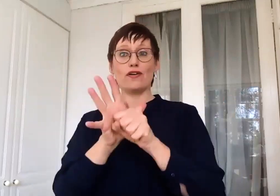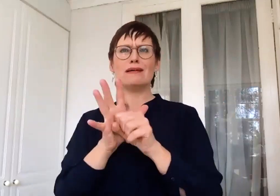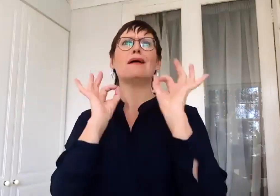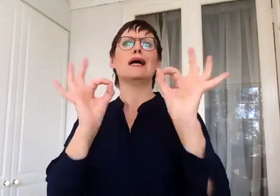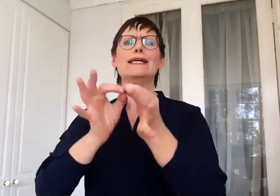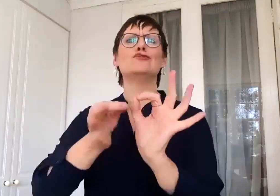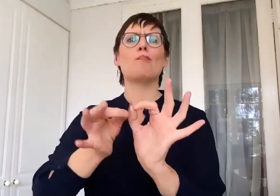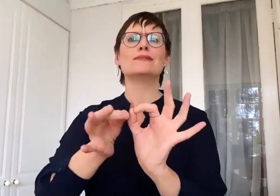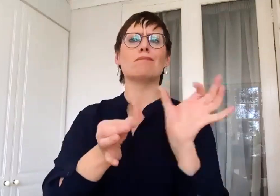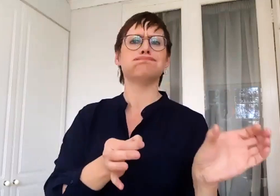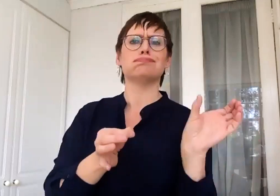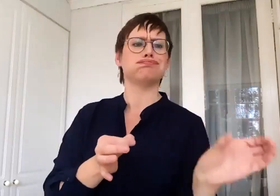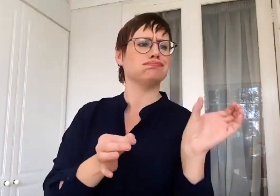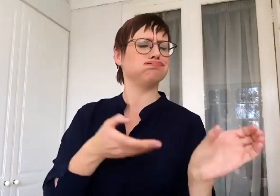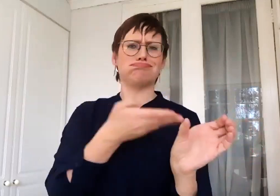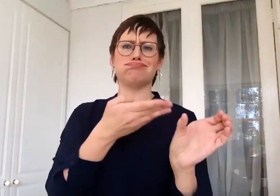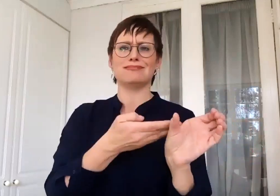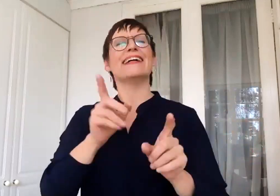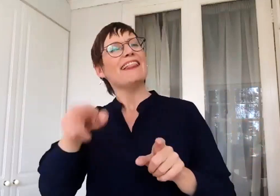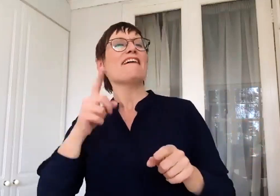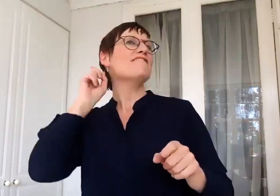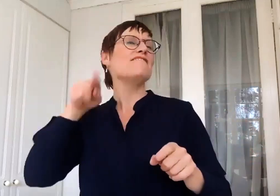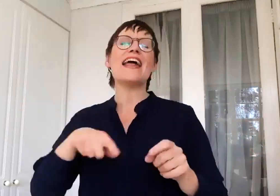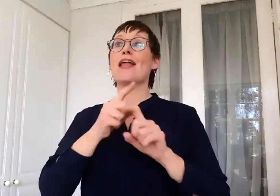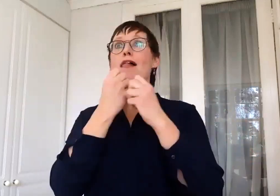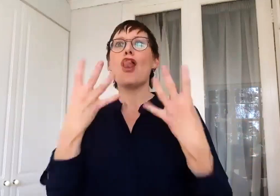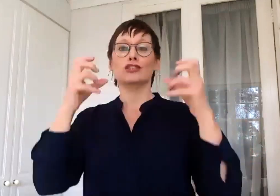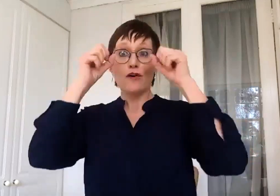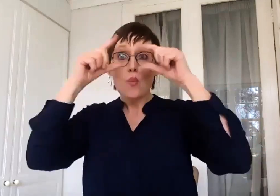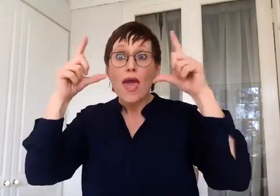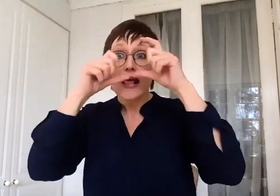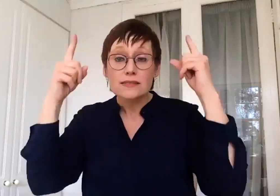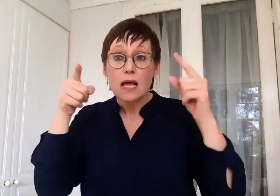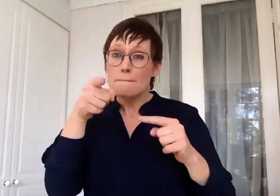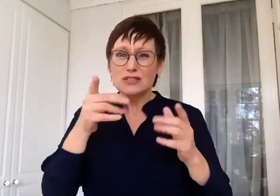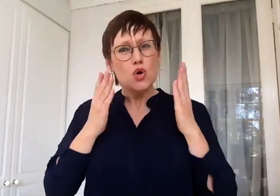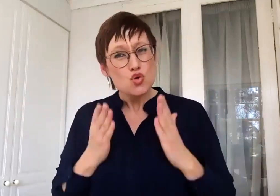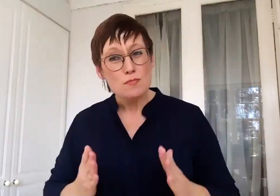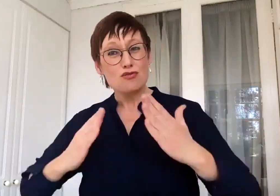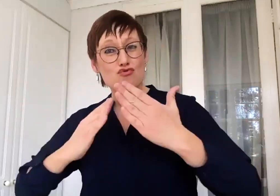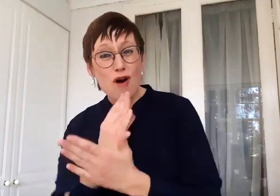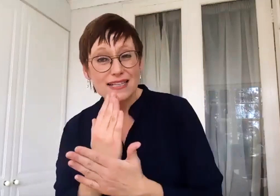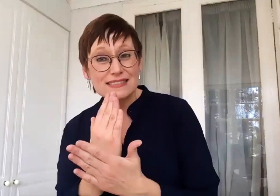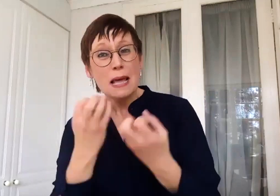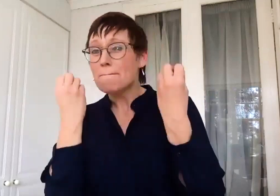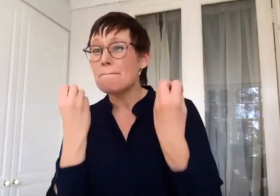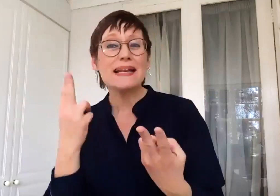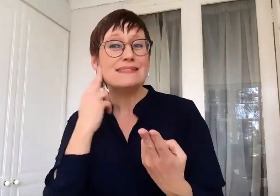you know, acknowledging that it's been a fun way and it's created a lot of awareness. But this is a human rights and they should be getting access